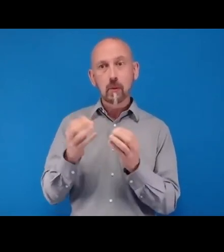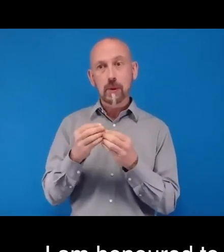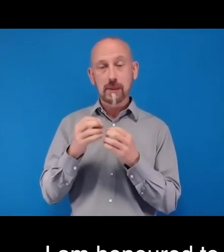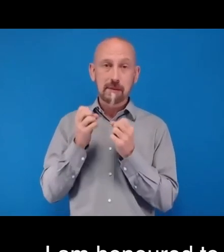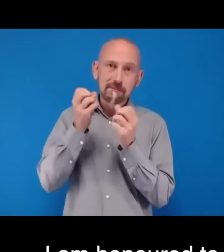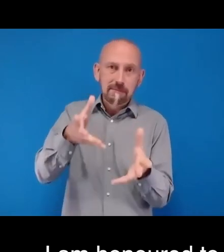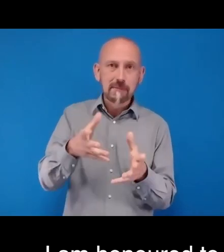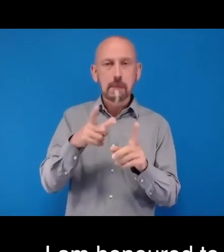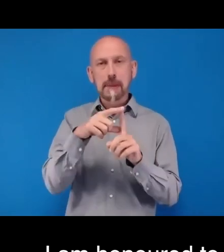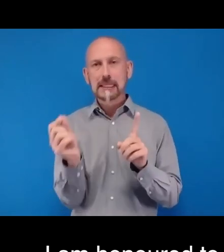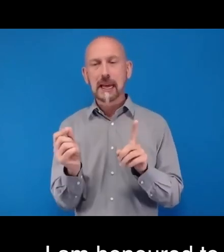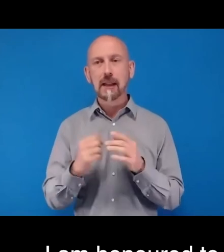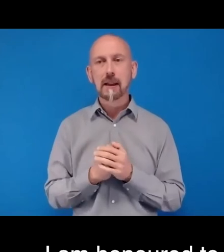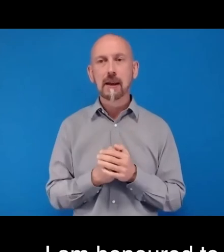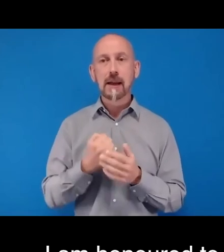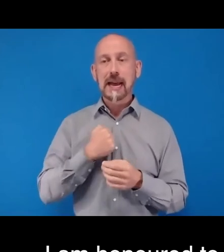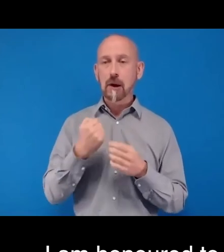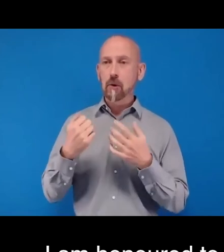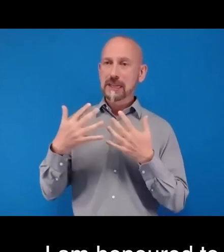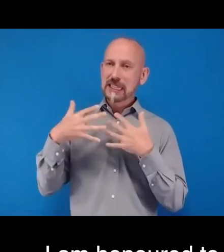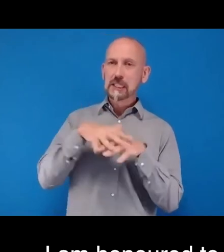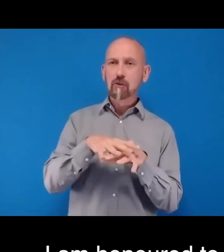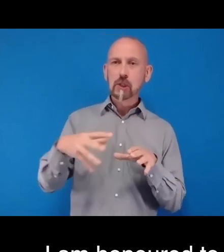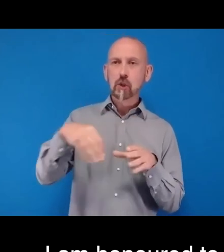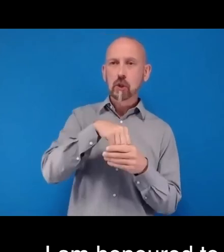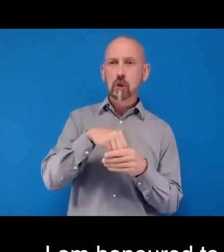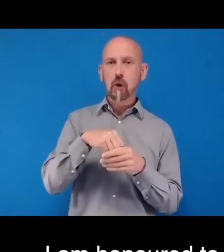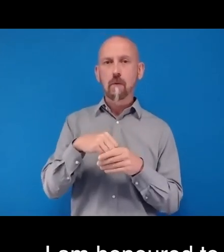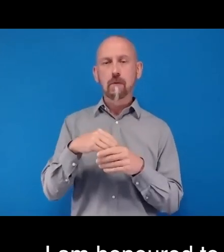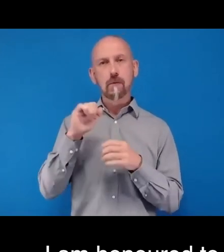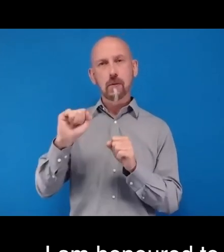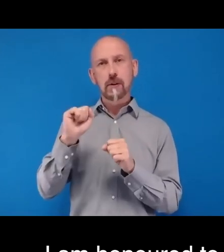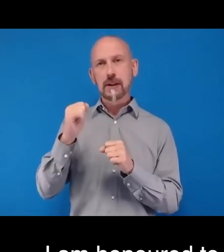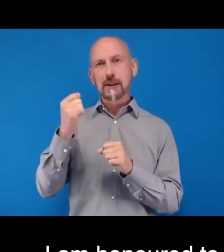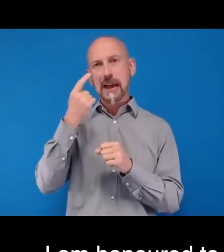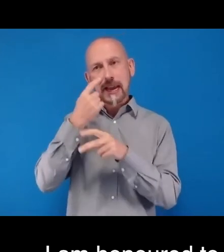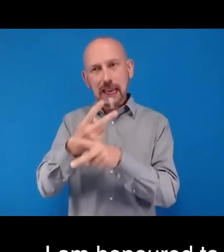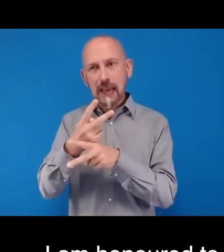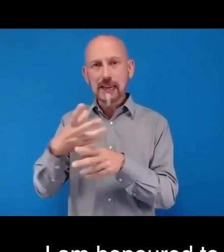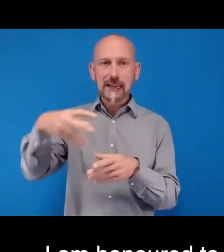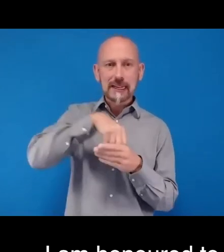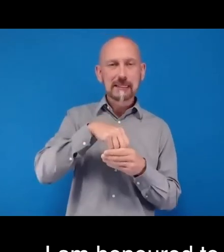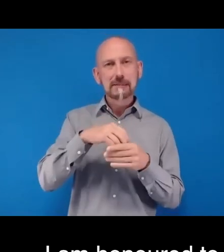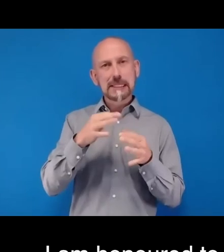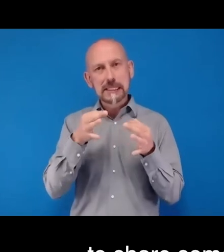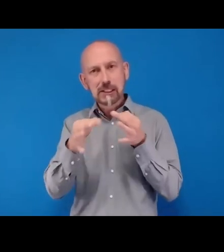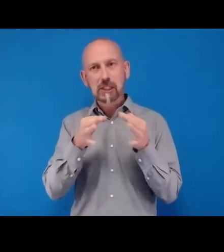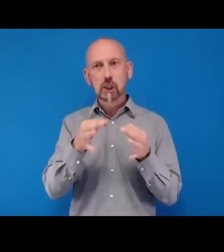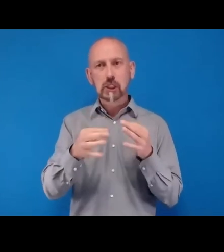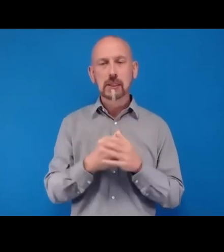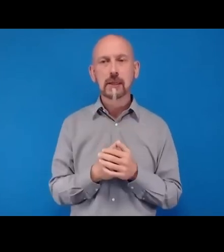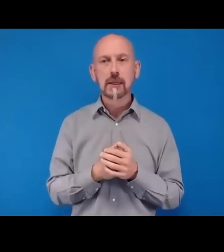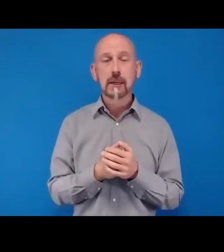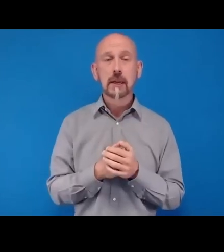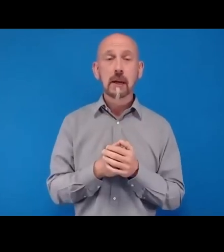on integration of eye care within the UHC strategies. Overall, in the last two decades,